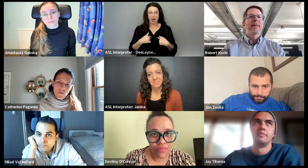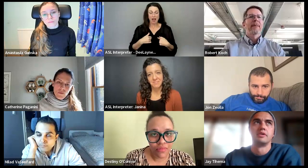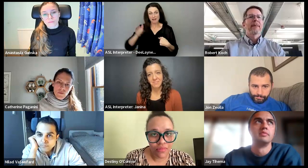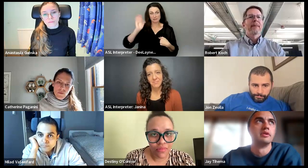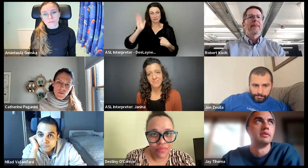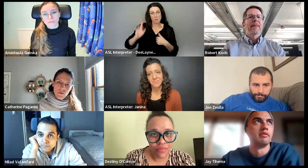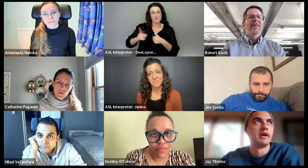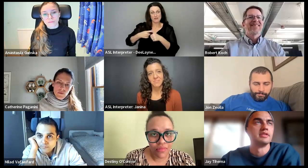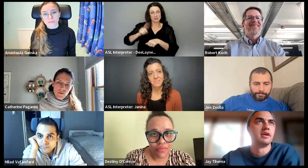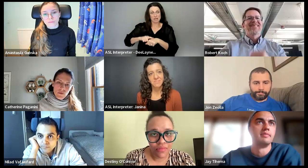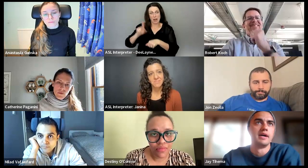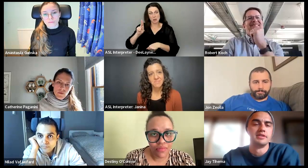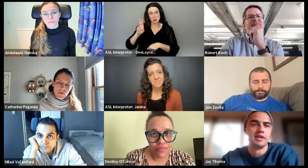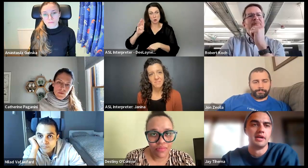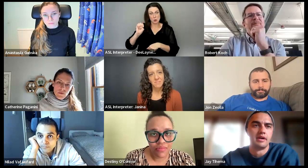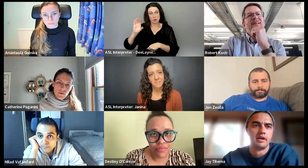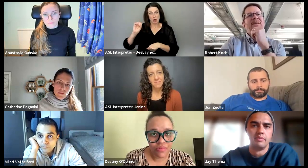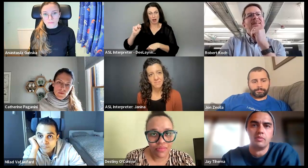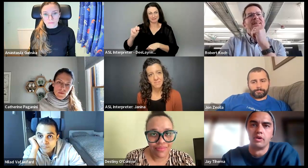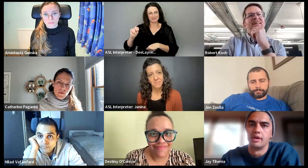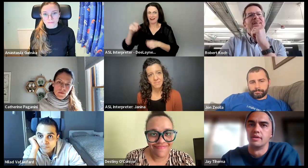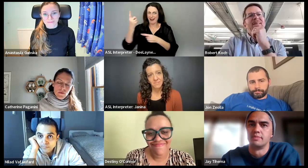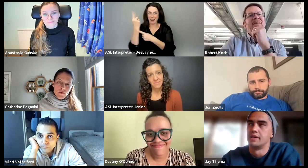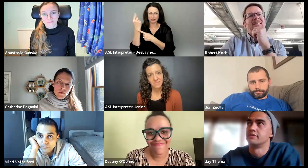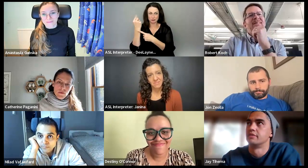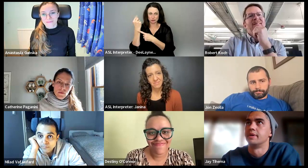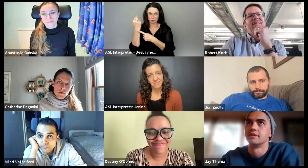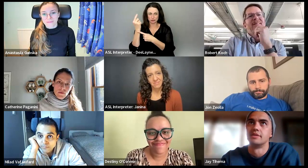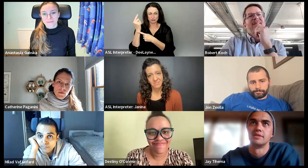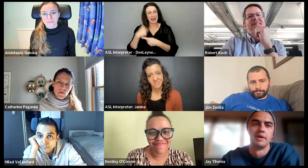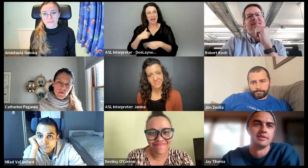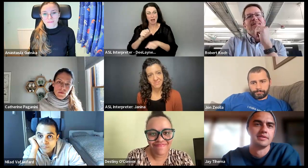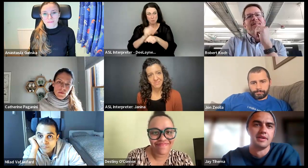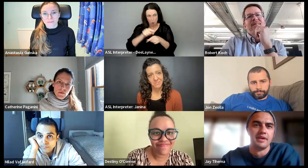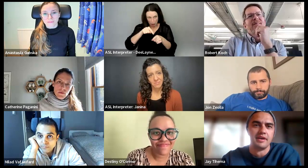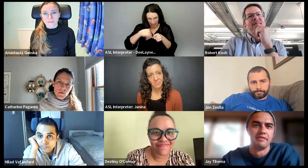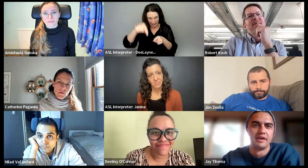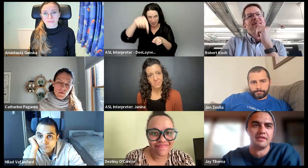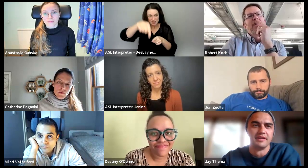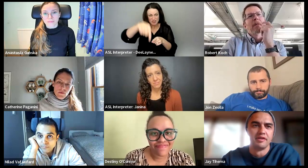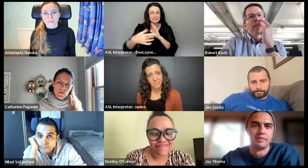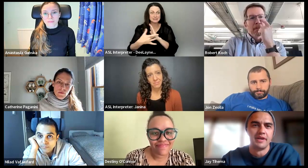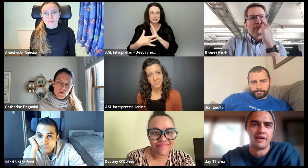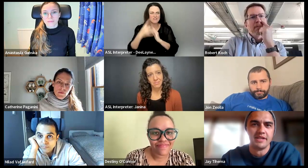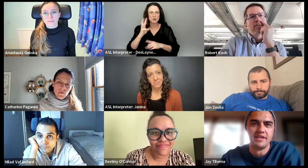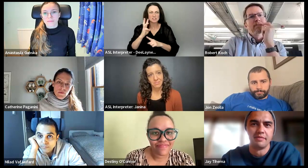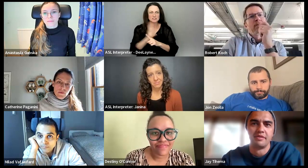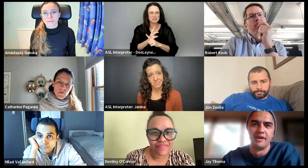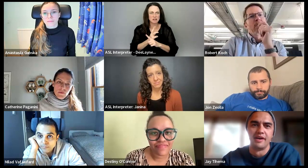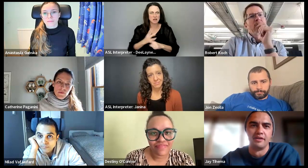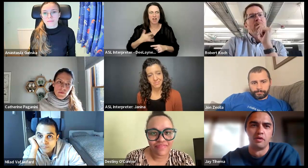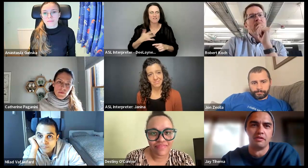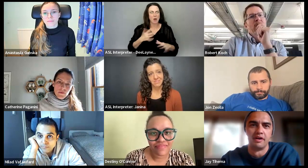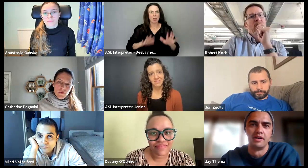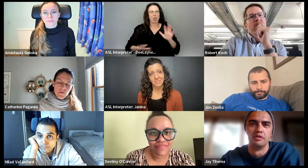first time at KubeCon around this time last year, and I'd only been working in the space for about six months. I felt incredibly out of my depth